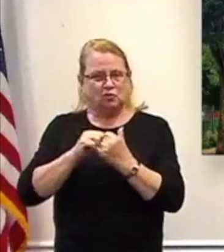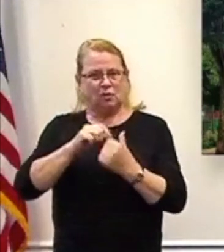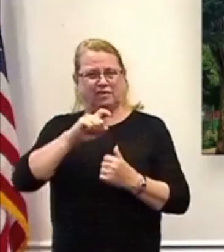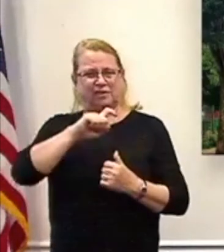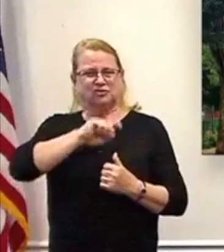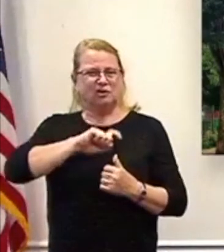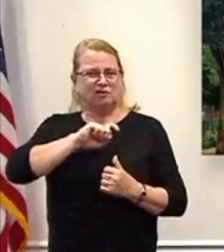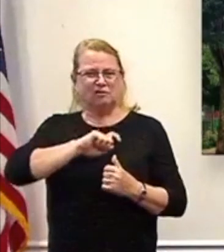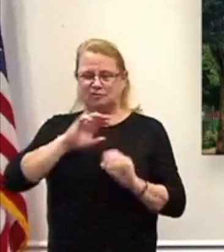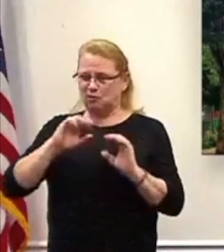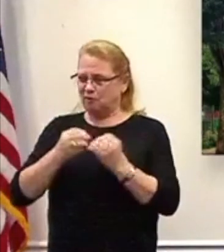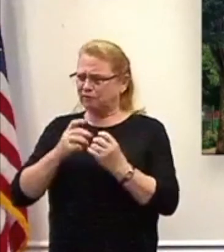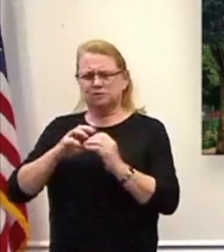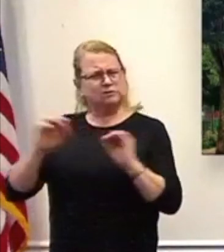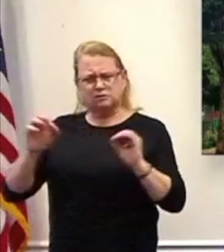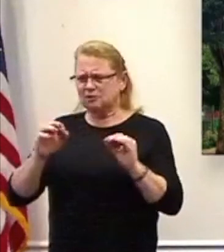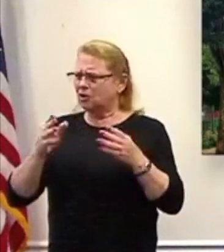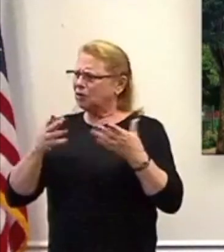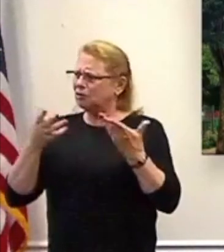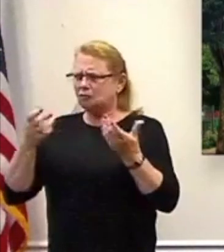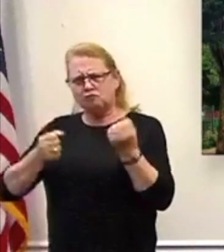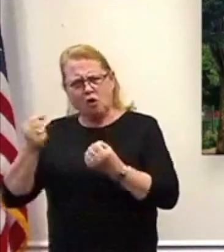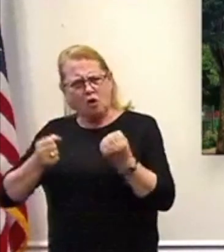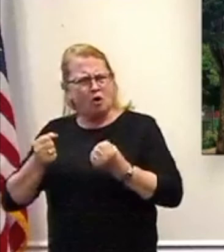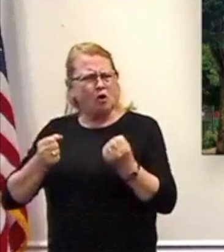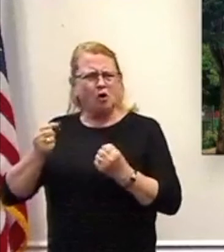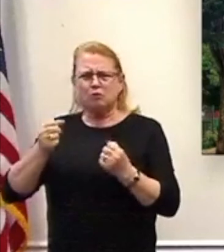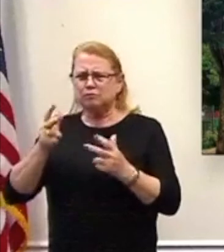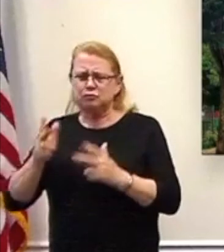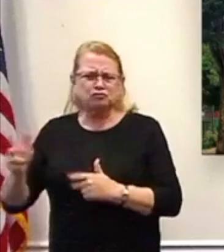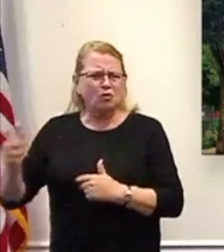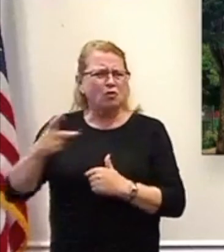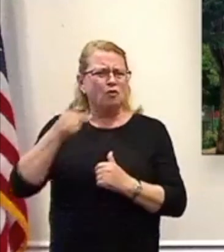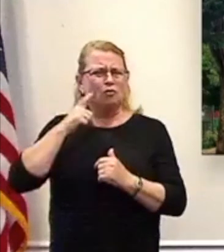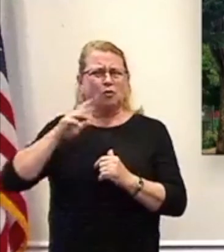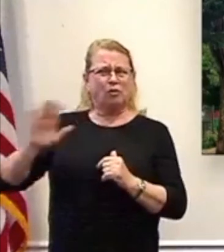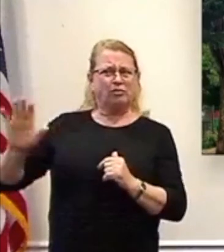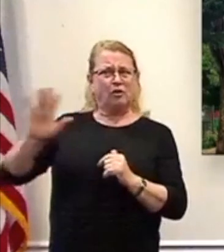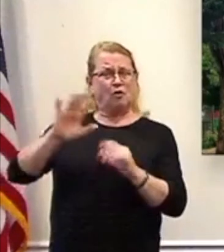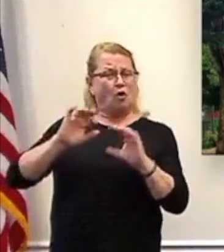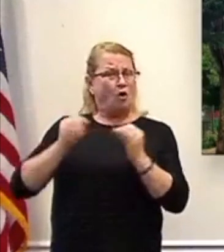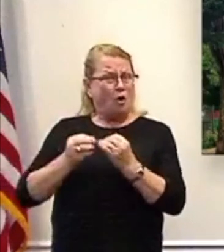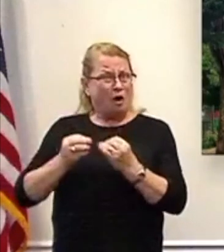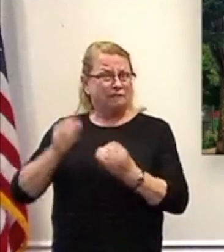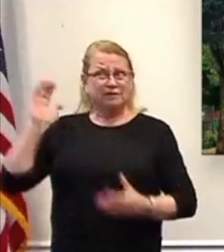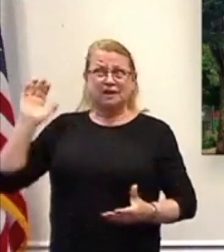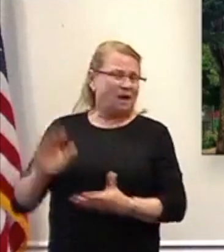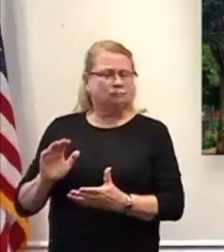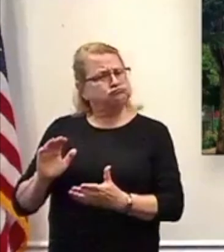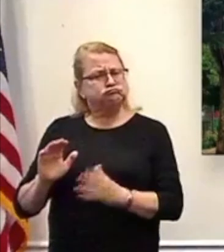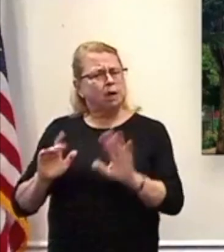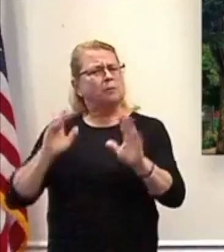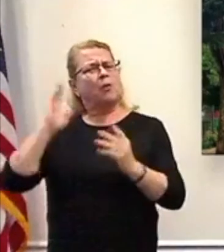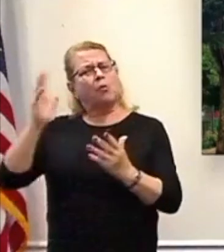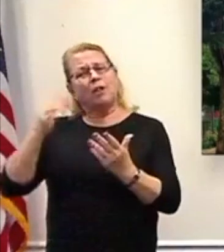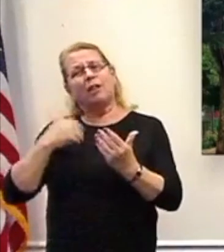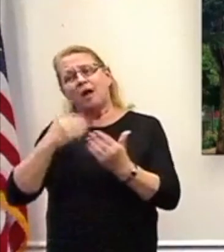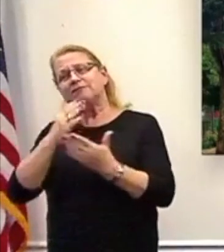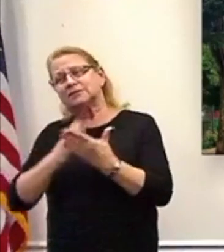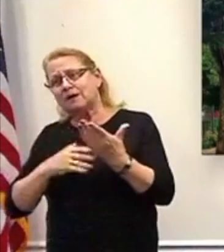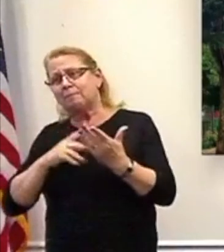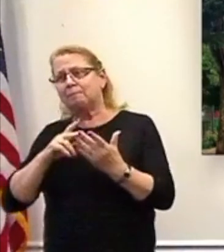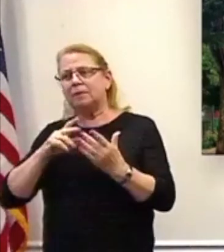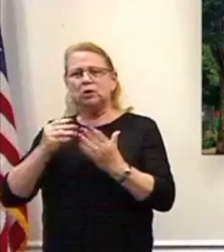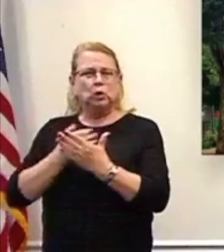total size of the county's road patrol or the sheriff's office per se. However, there will be reassignments. There are school resource officers that might not be in